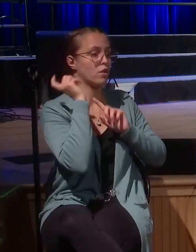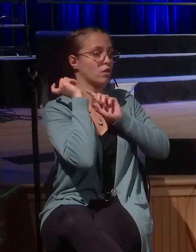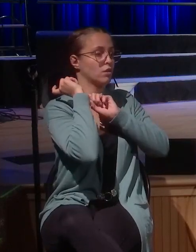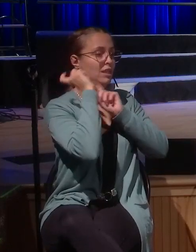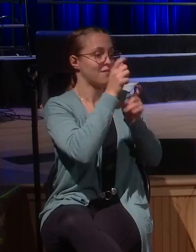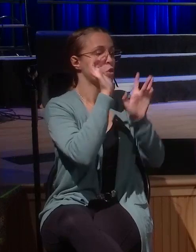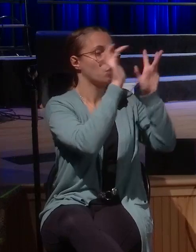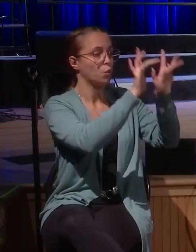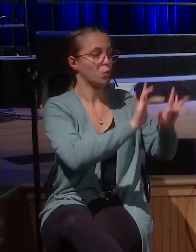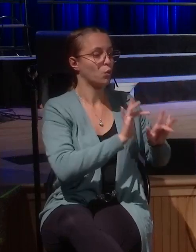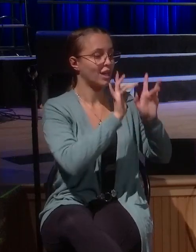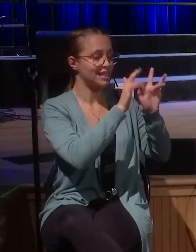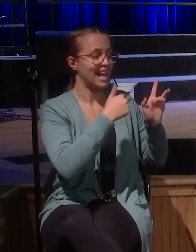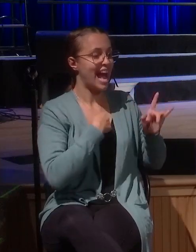save people like you.